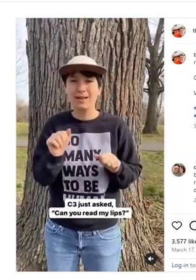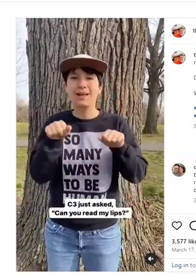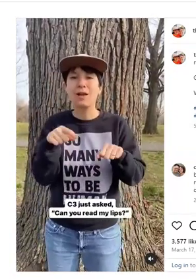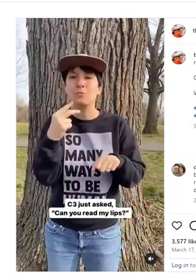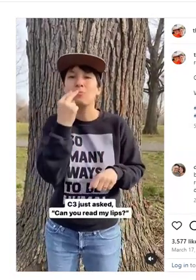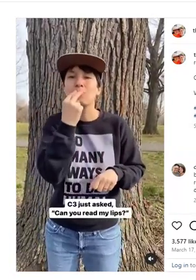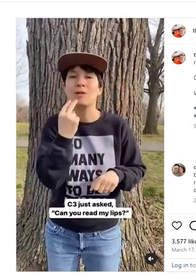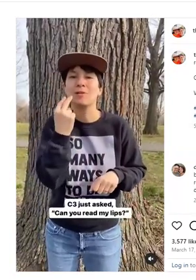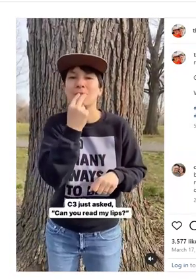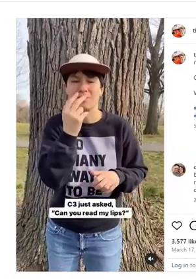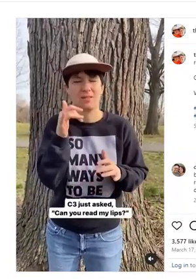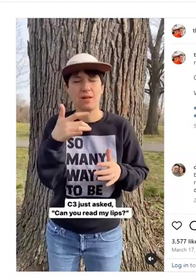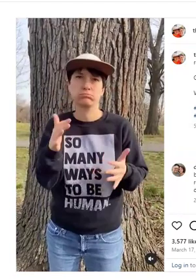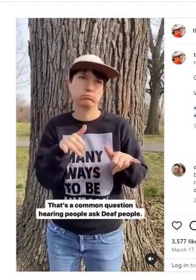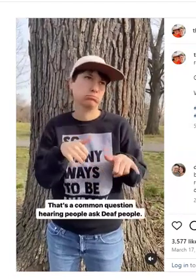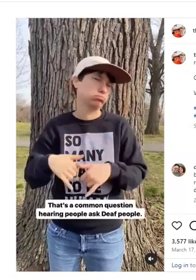We'll see you next time.